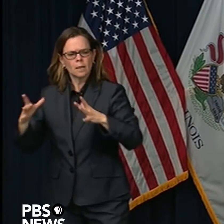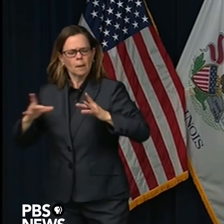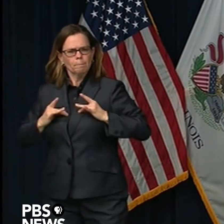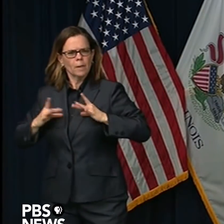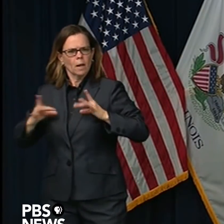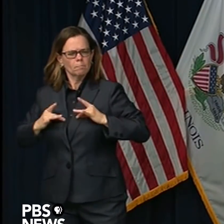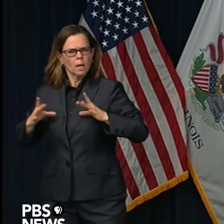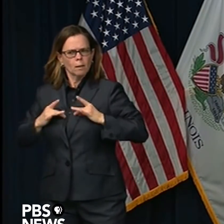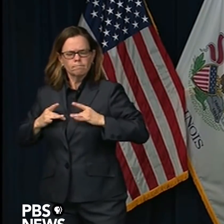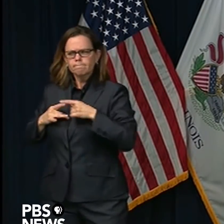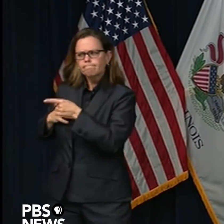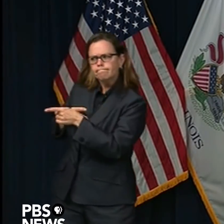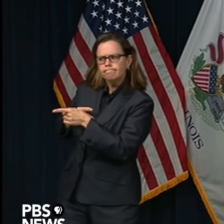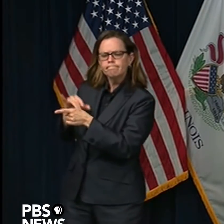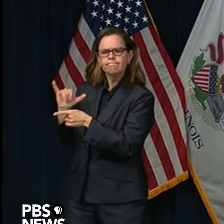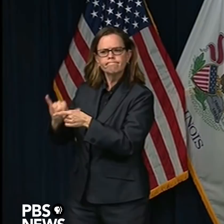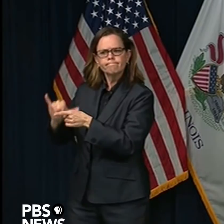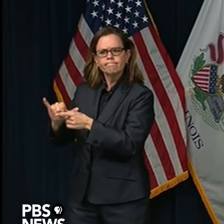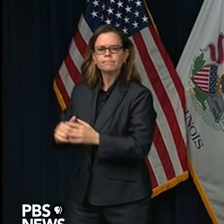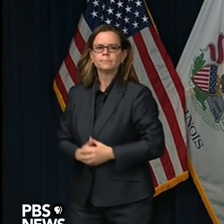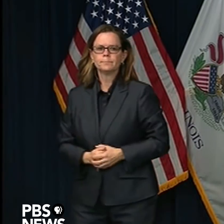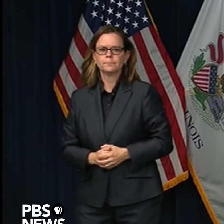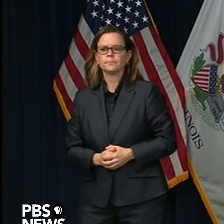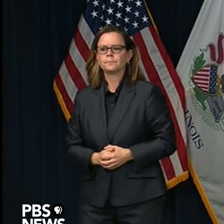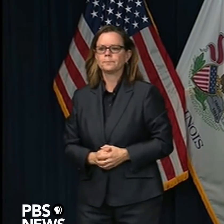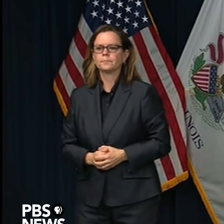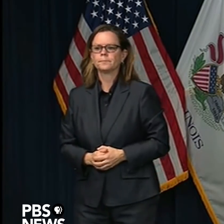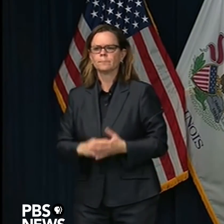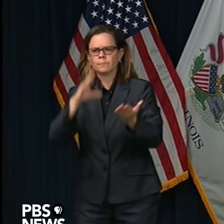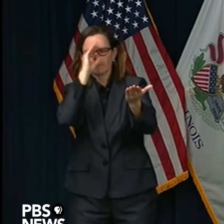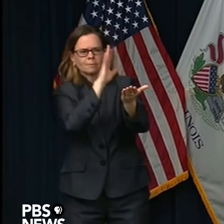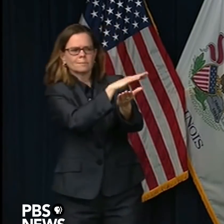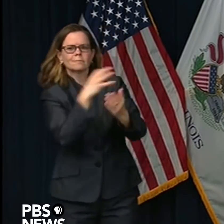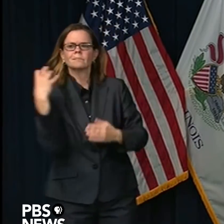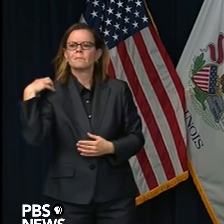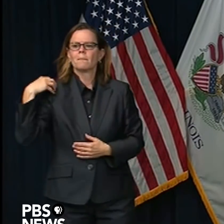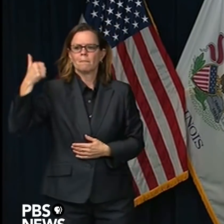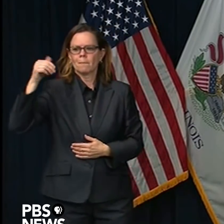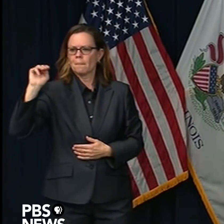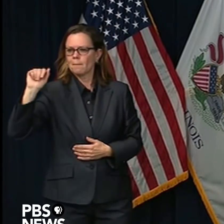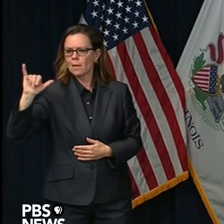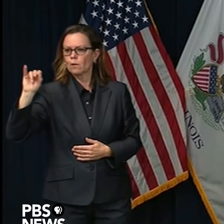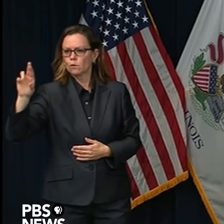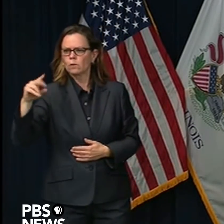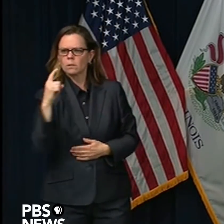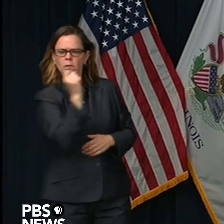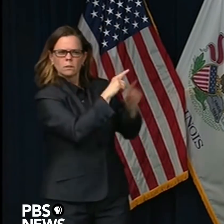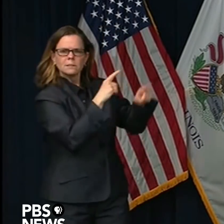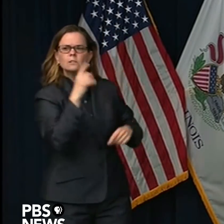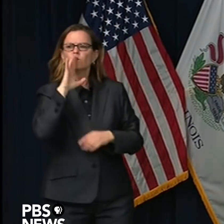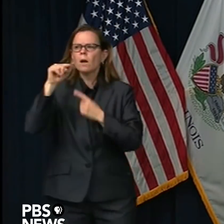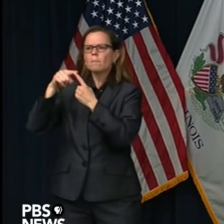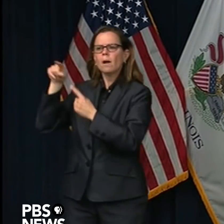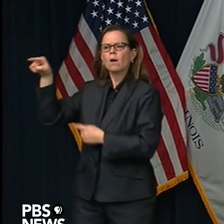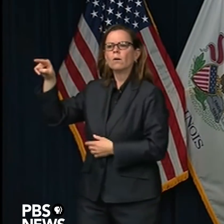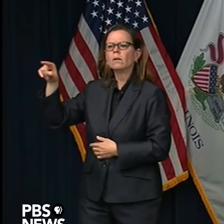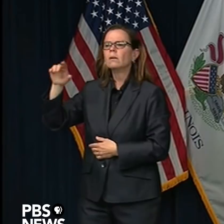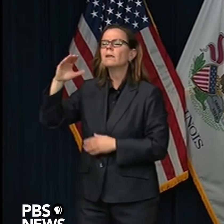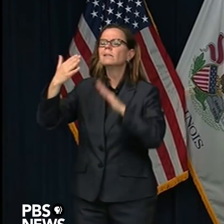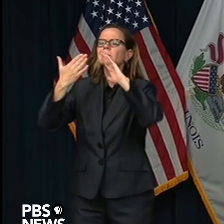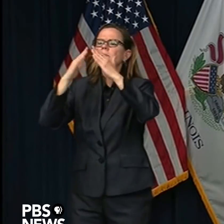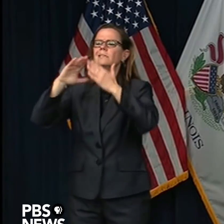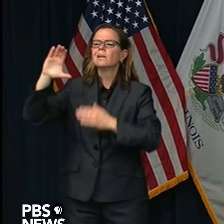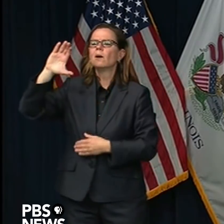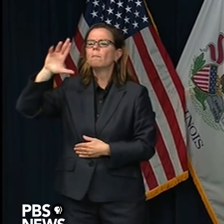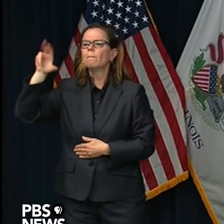the city, the CTA, CPS, is expecting to get from the federal stimulus bill. Have you got an estimate as to how much Illinois is going to be getting